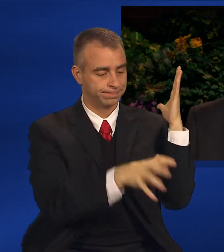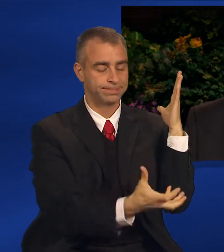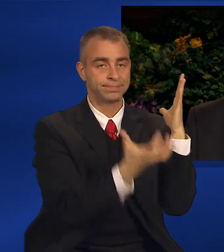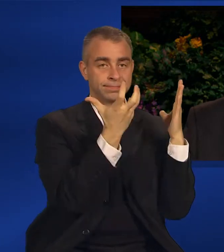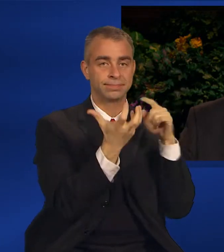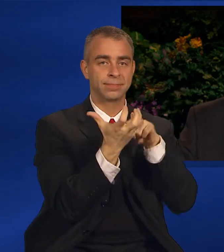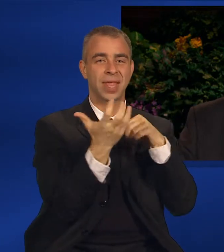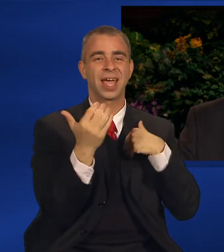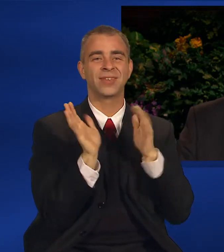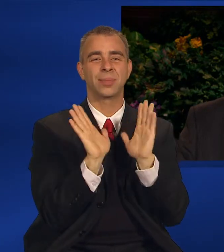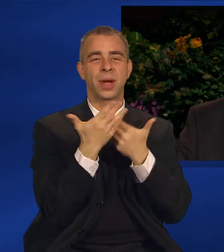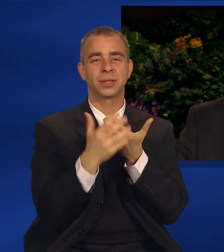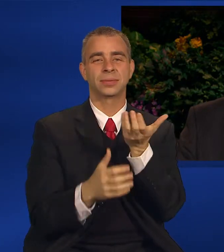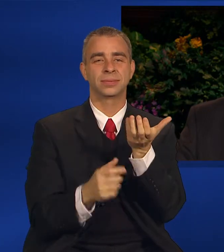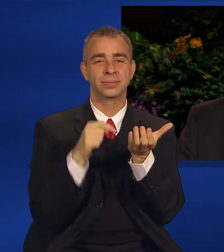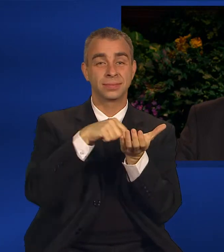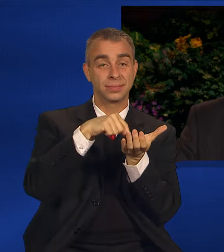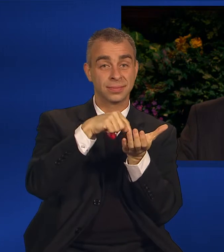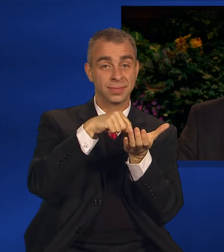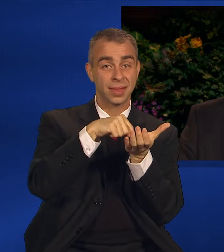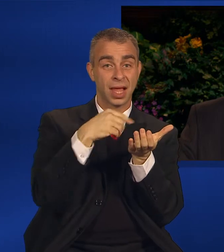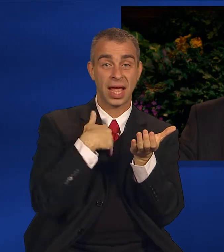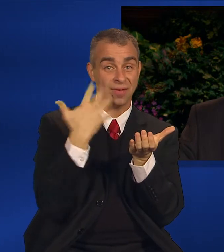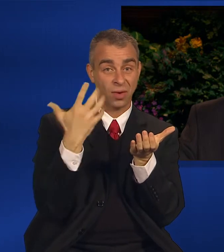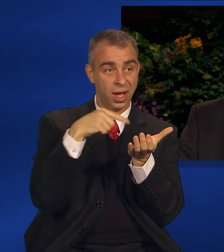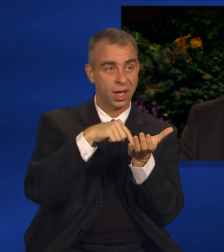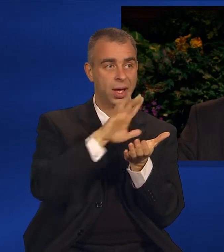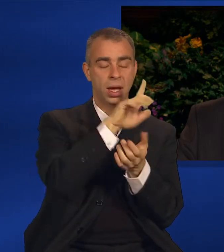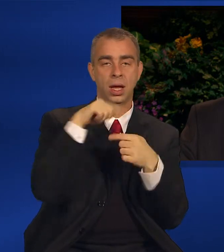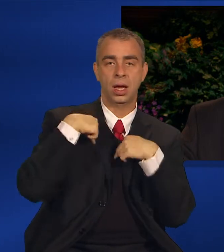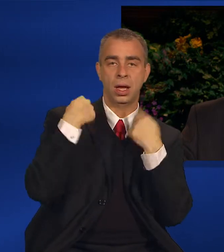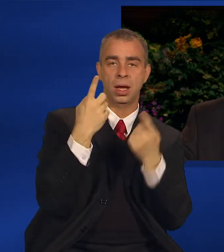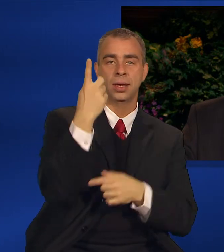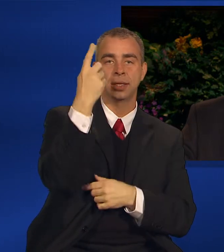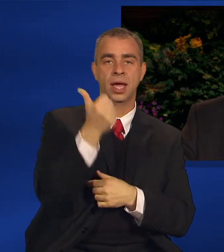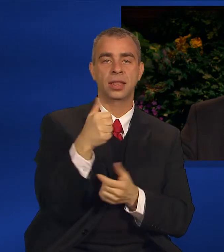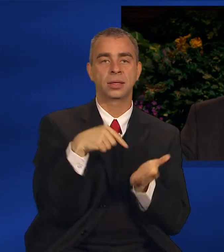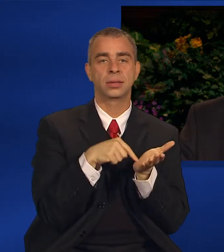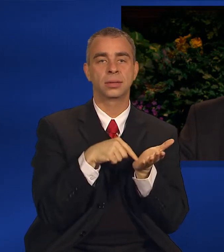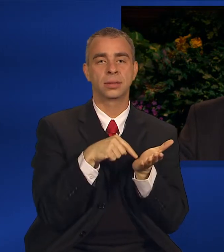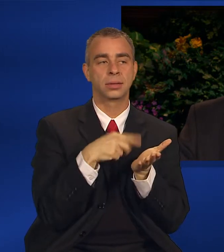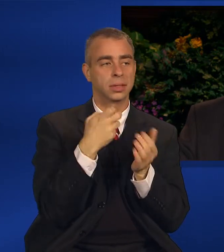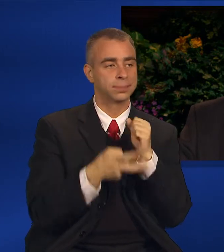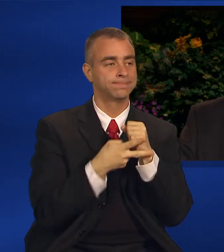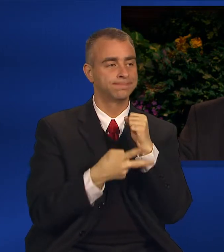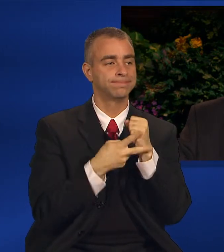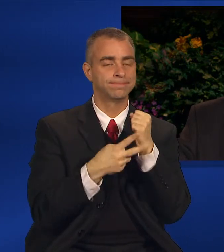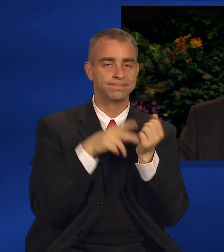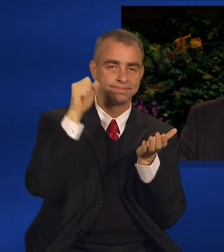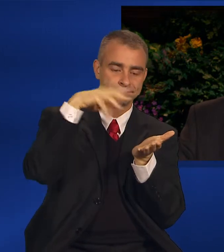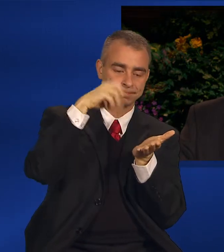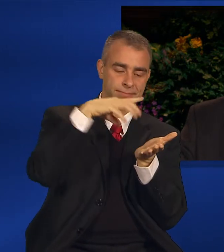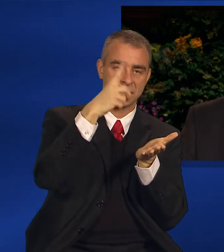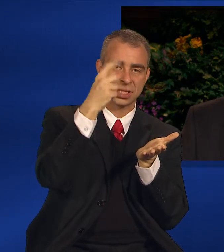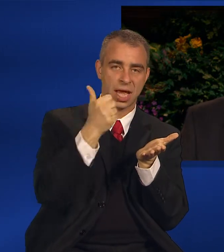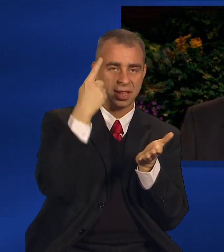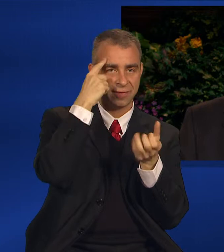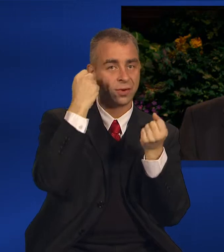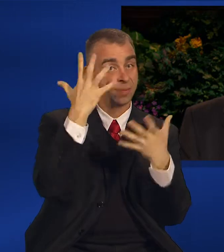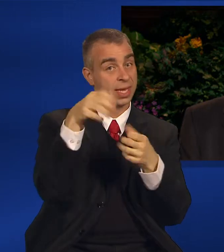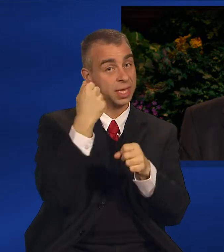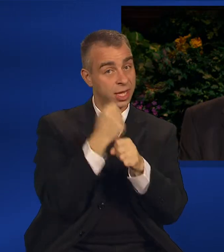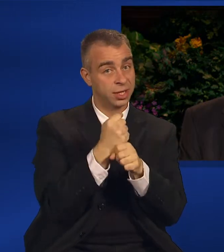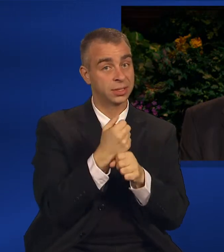a box containing his tithing. He did save for years. He presented